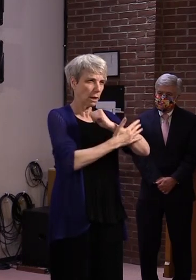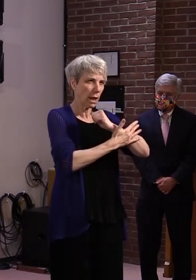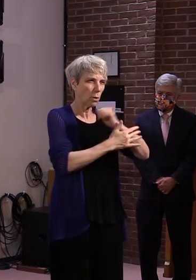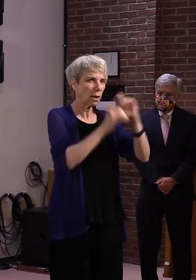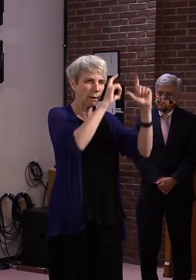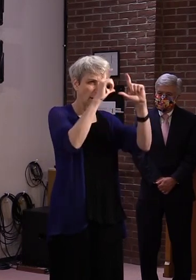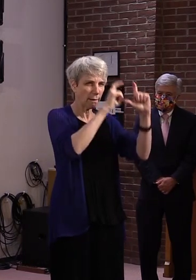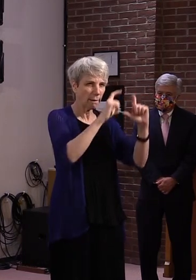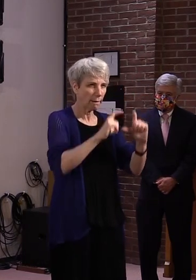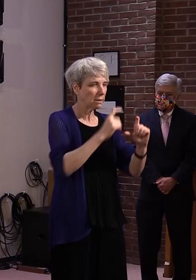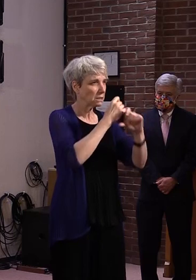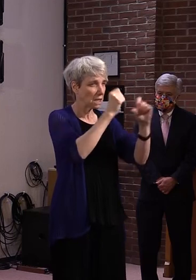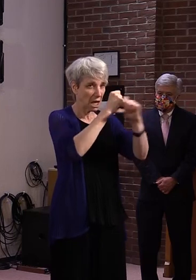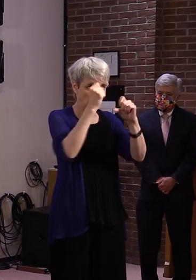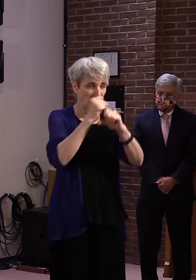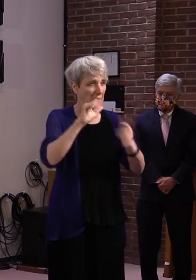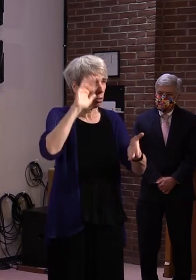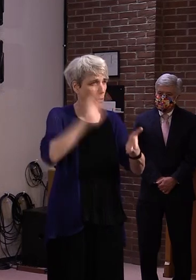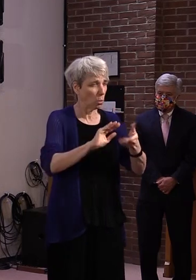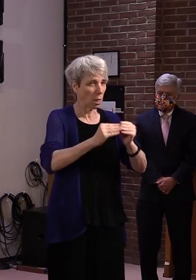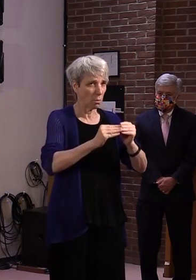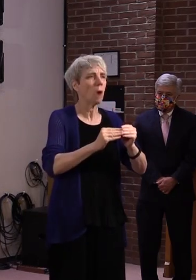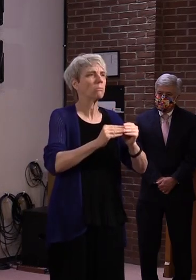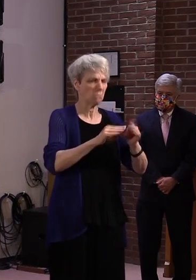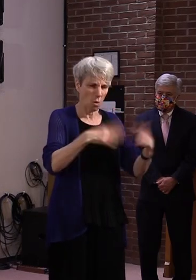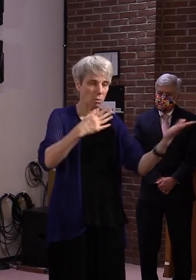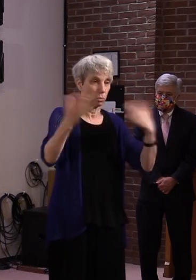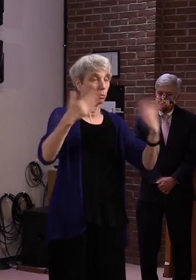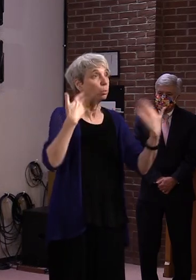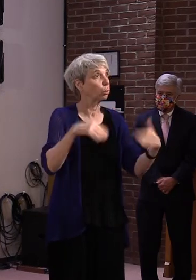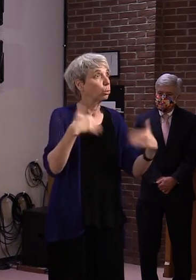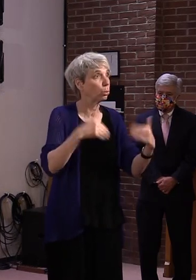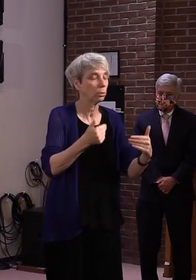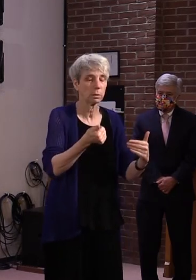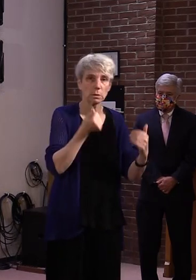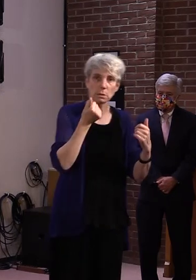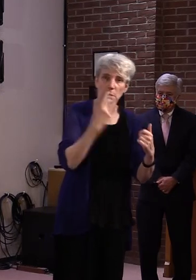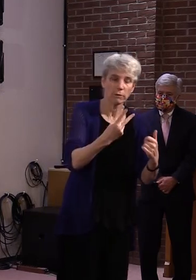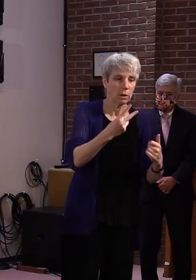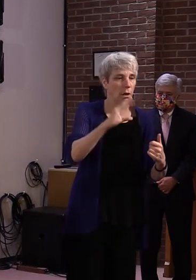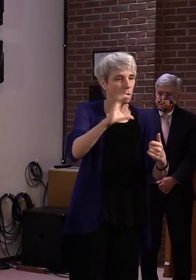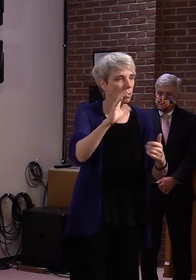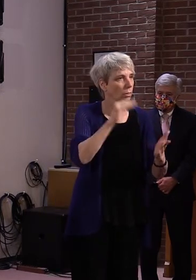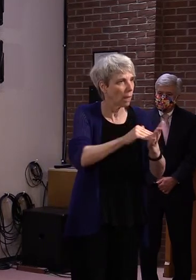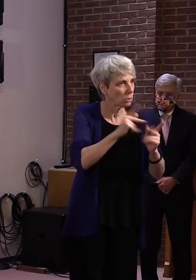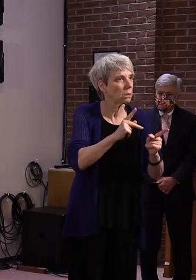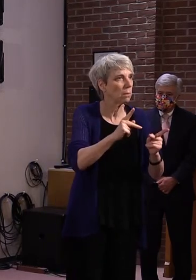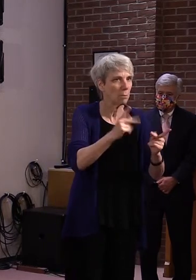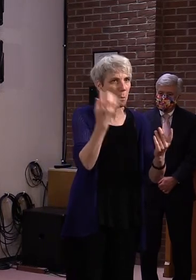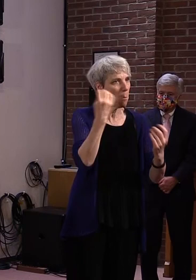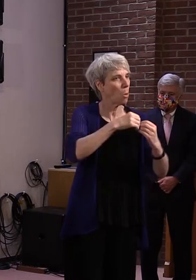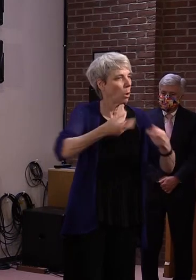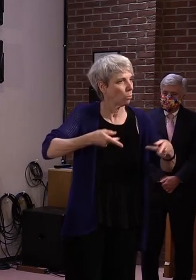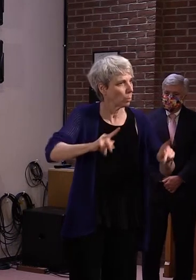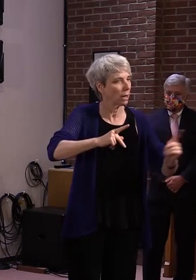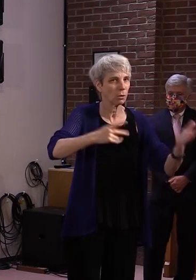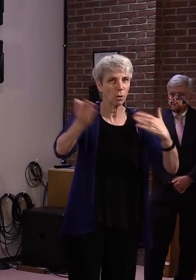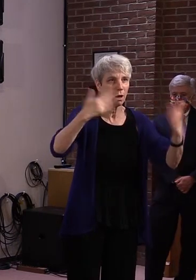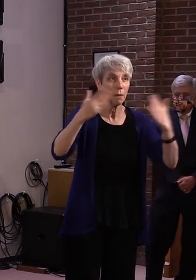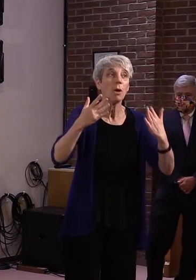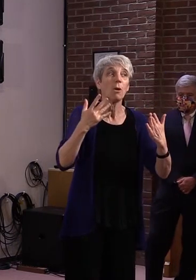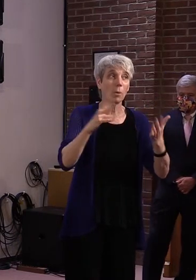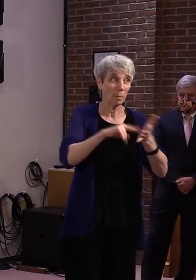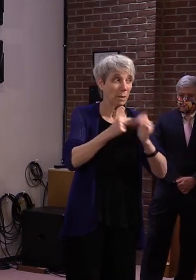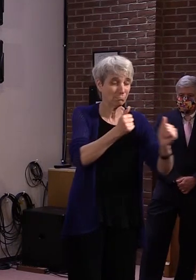by, you know, hundreds of thousands of people. We have seen an uptick in traffic, which is good news for the